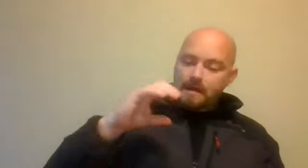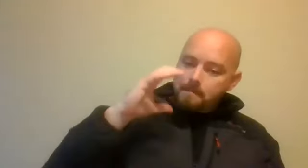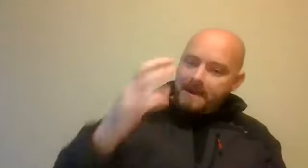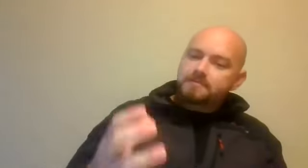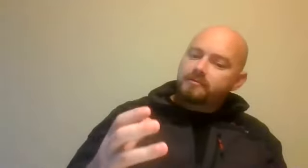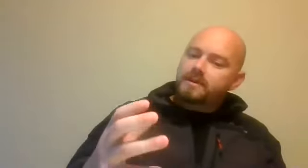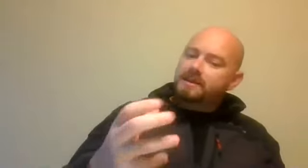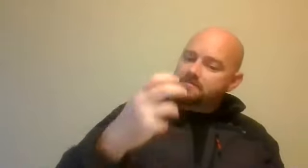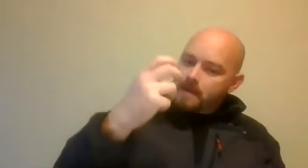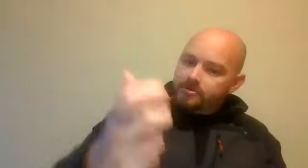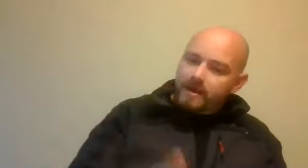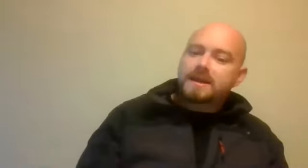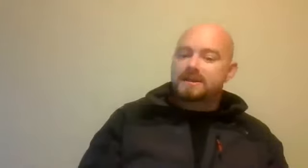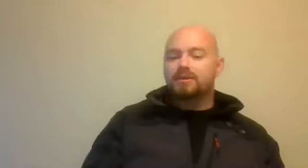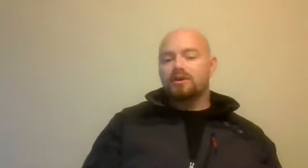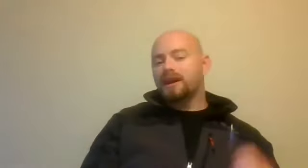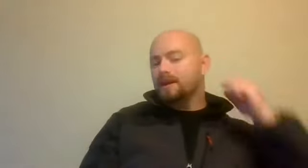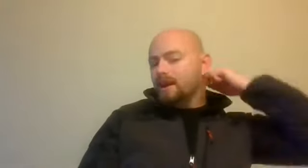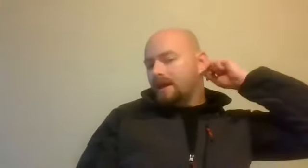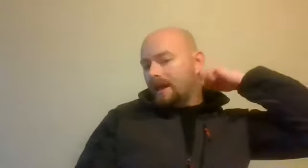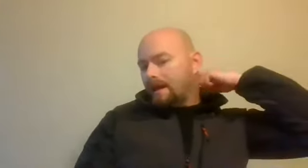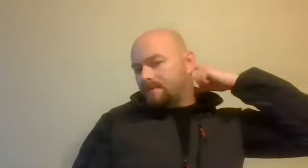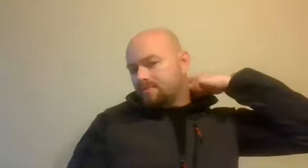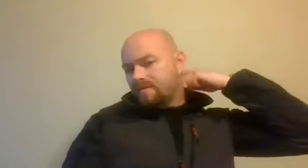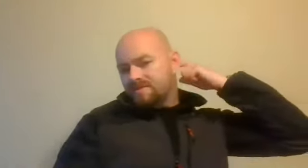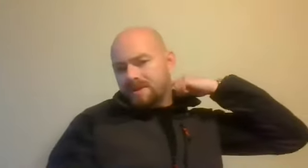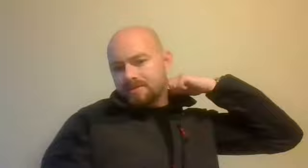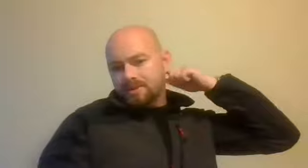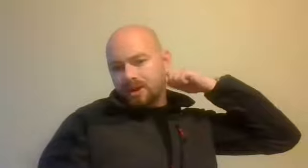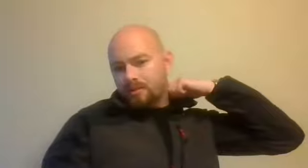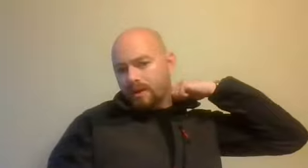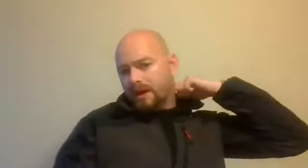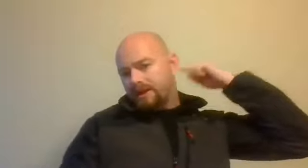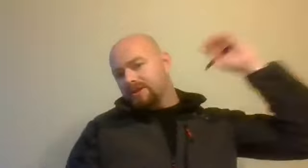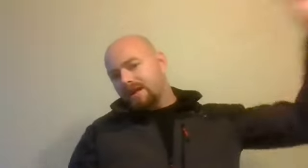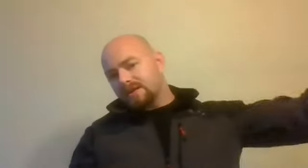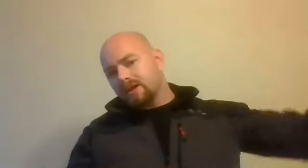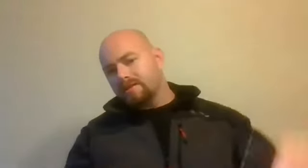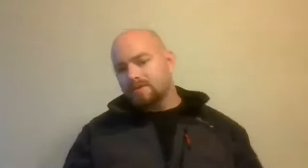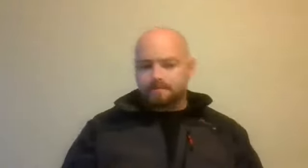again, management of risk and this bounded rationality thought, again, this week, we spent some time with an international client diverse.